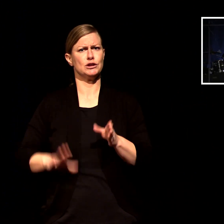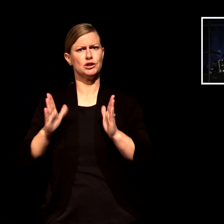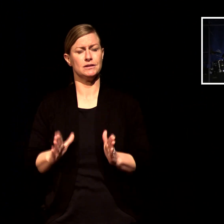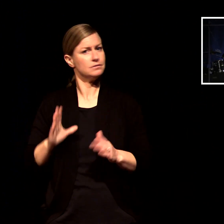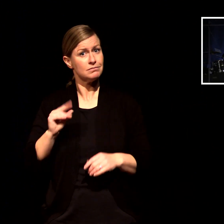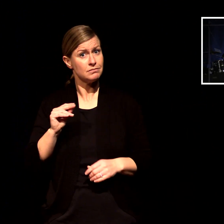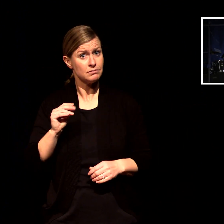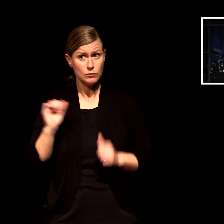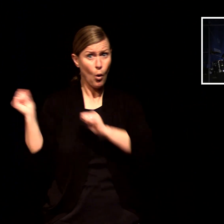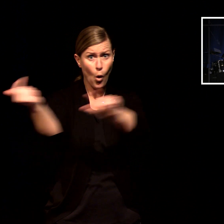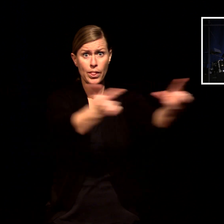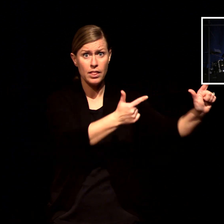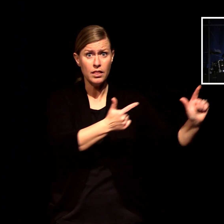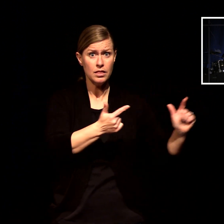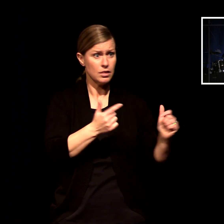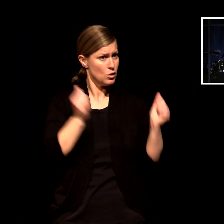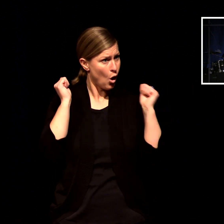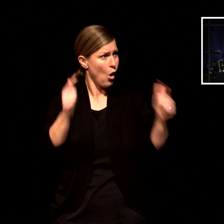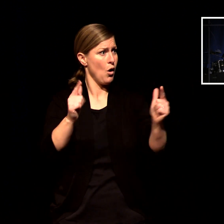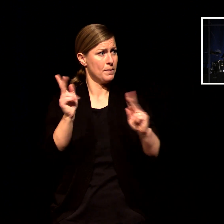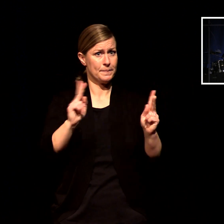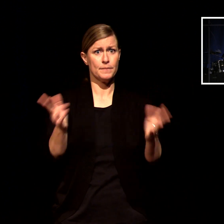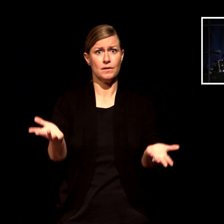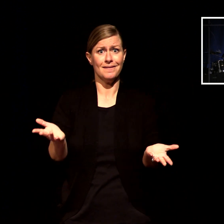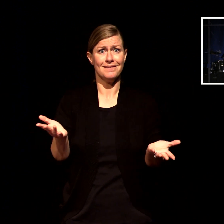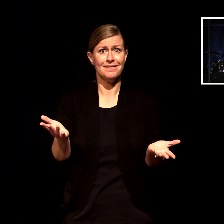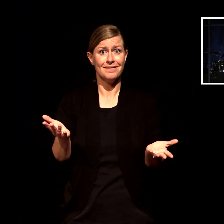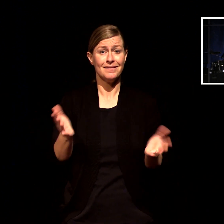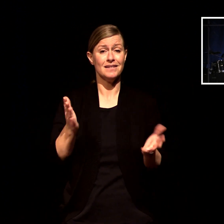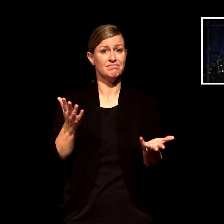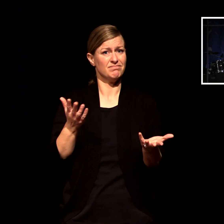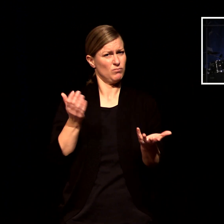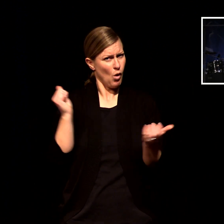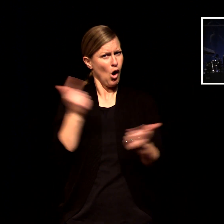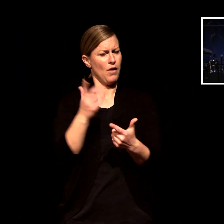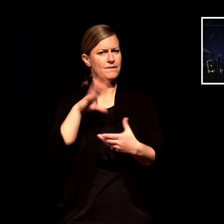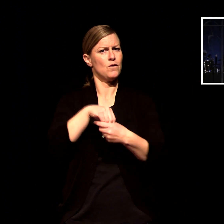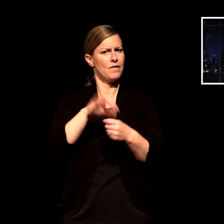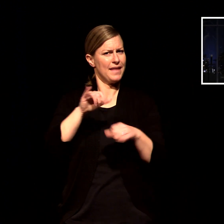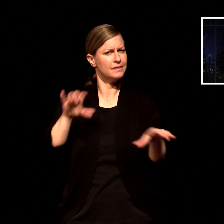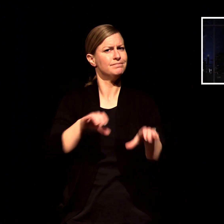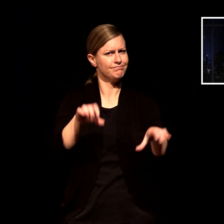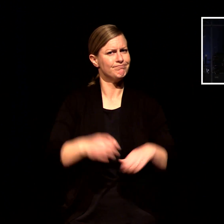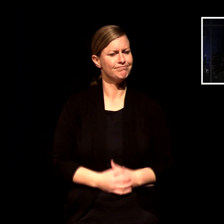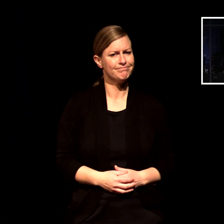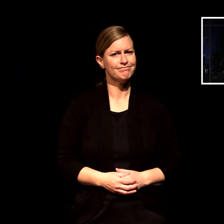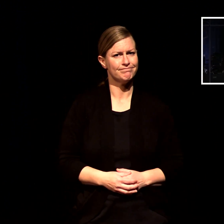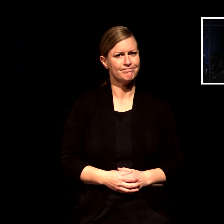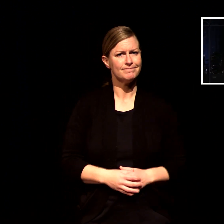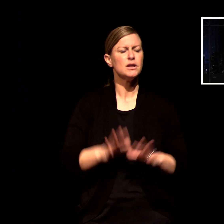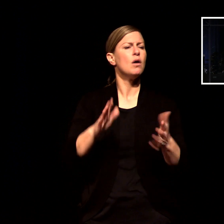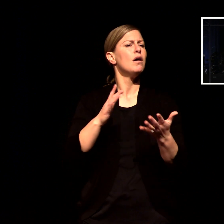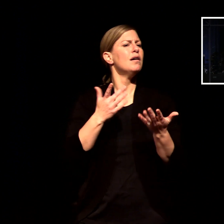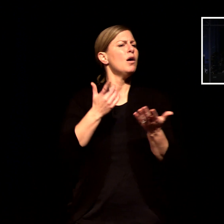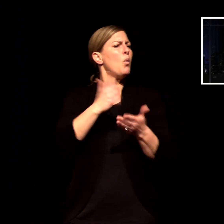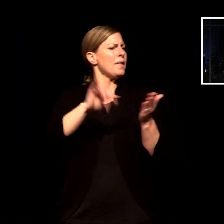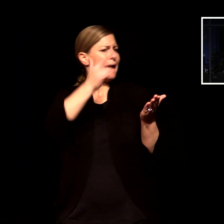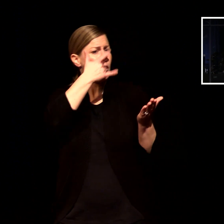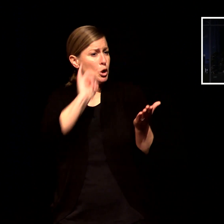part of this and so here's some practical ideas after we pray we want to put things into practice here's what we can